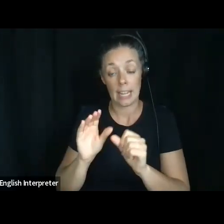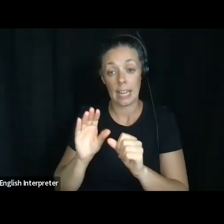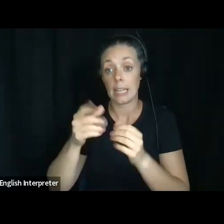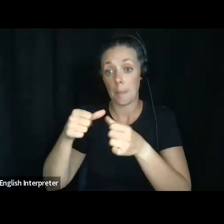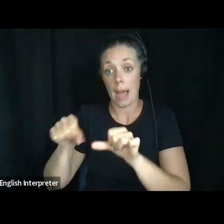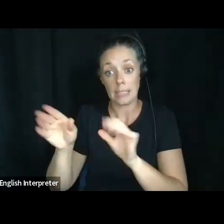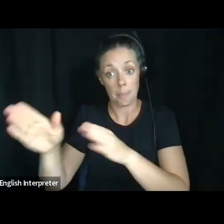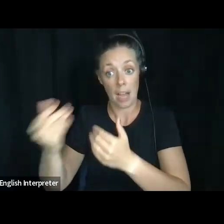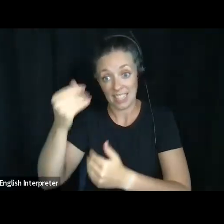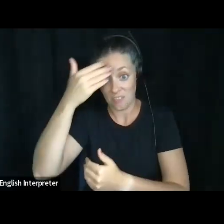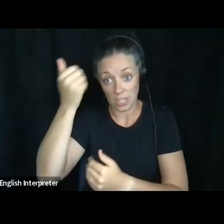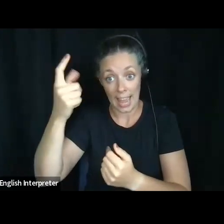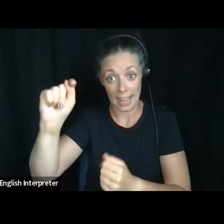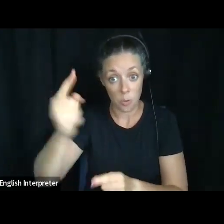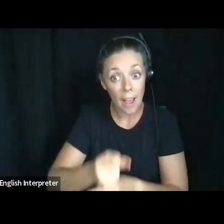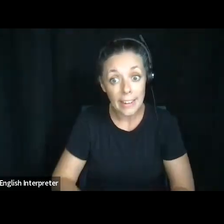Is that right? Right.